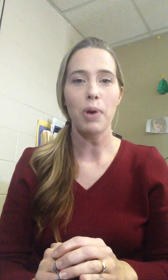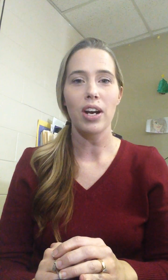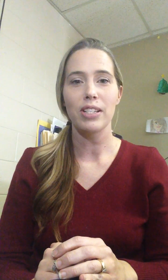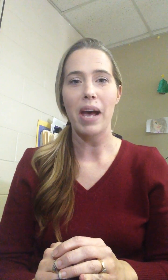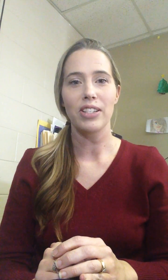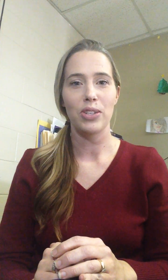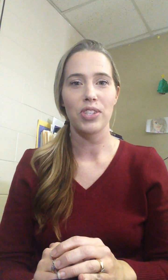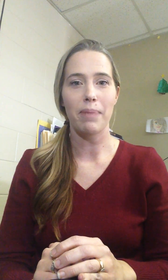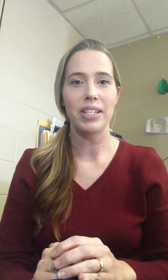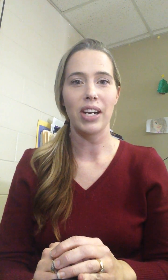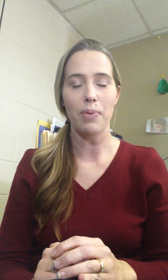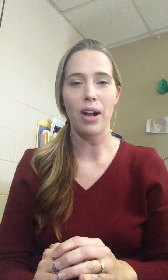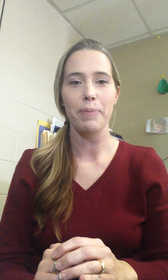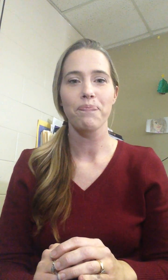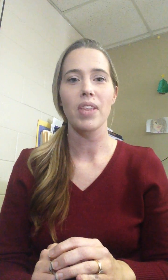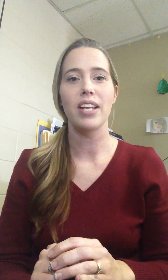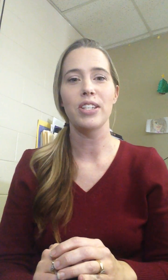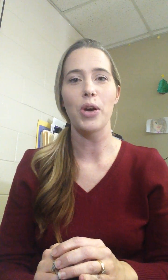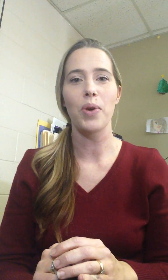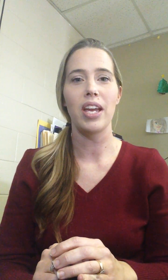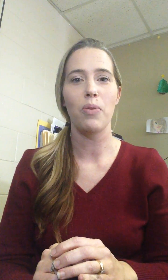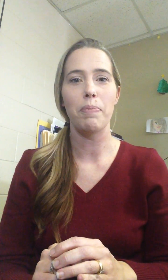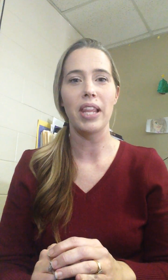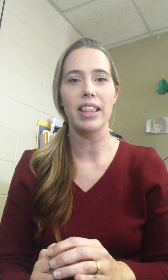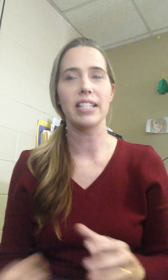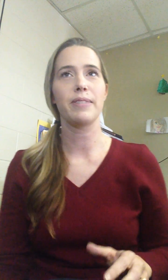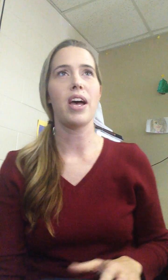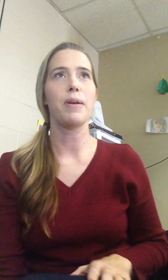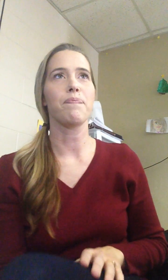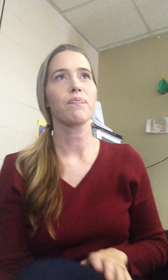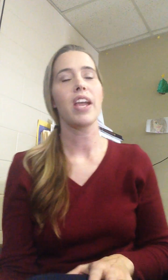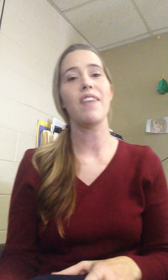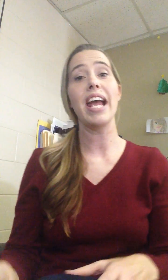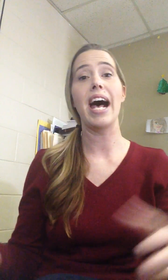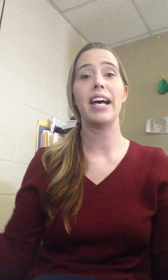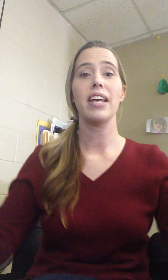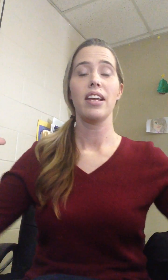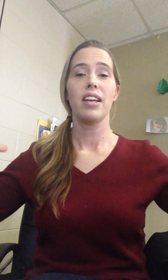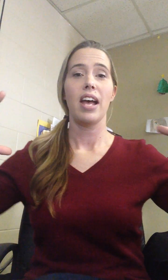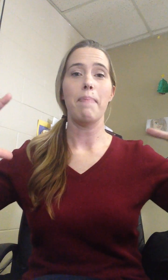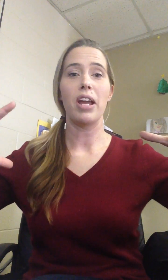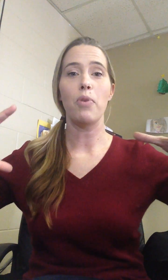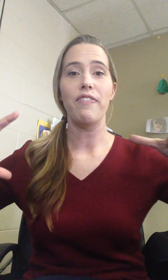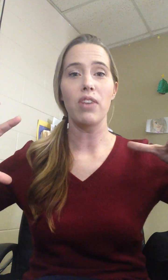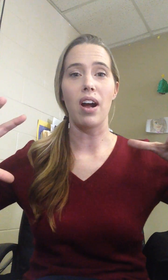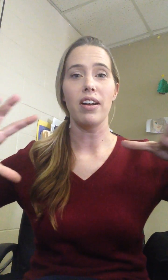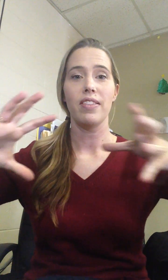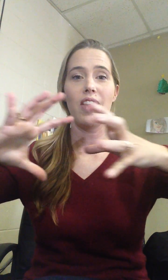part is back to sedimentary rock and so it would be like this um if I had a metamorphic rock then